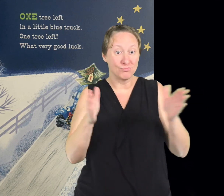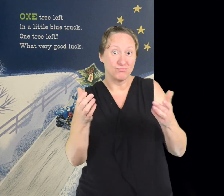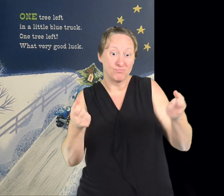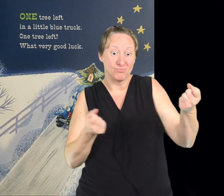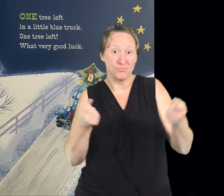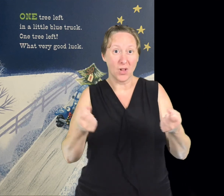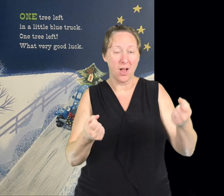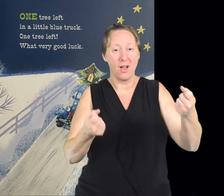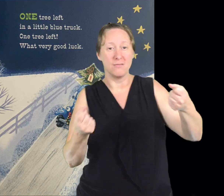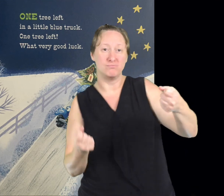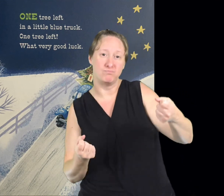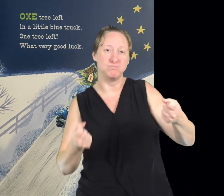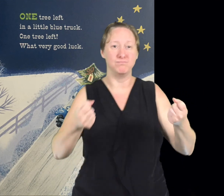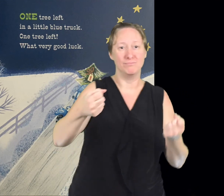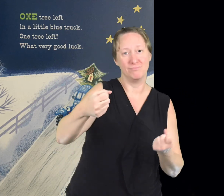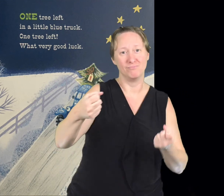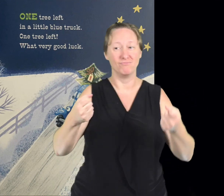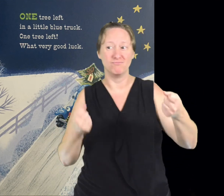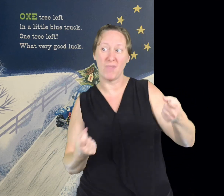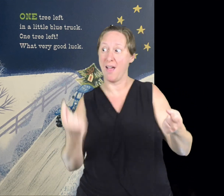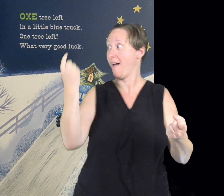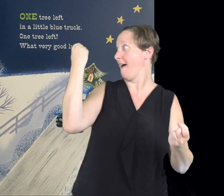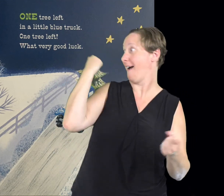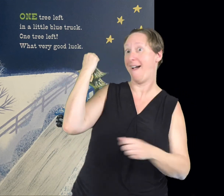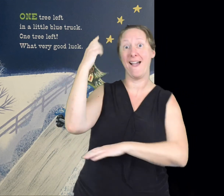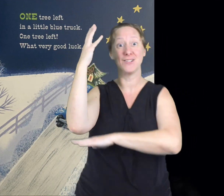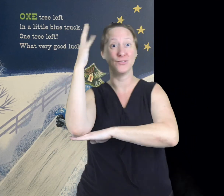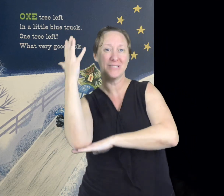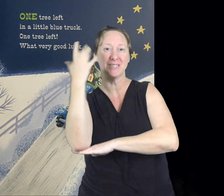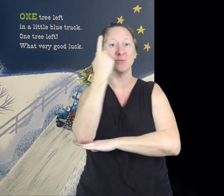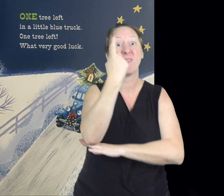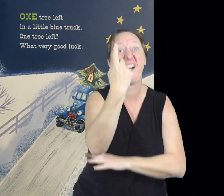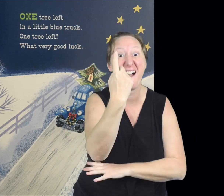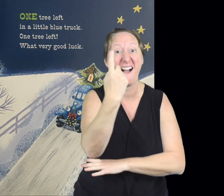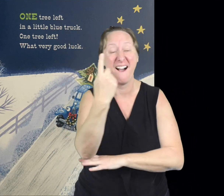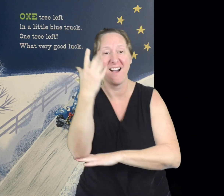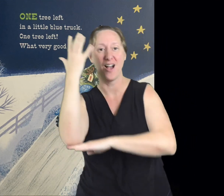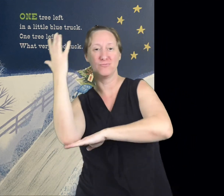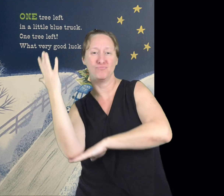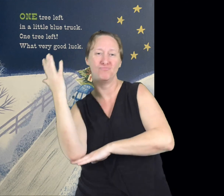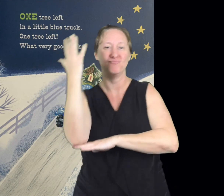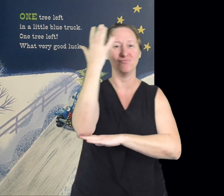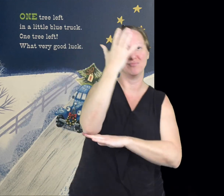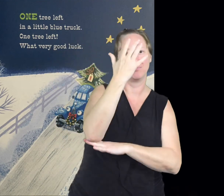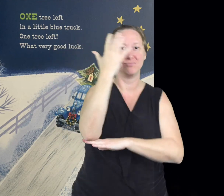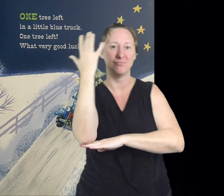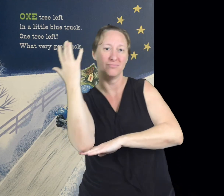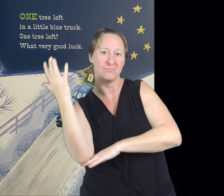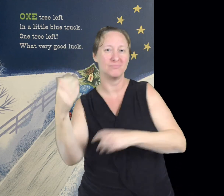ma says little blue truck one tree left what very good luck